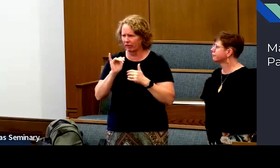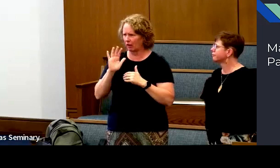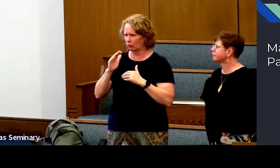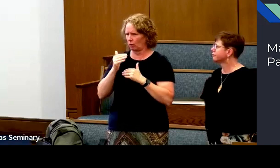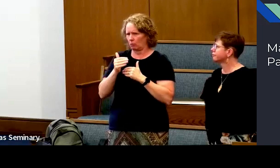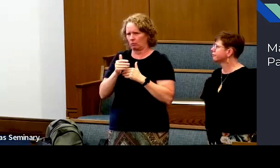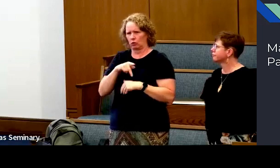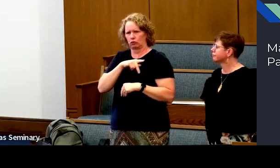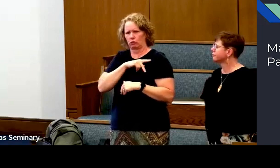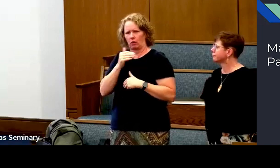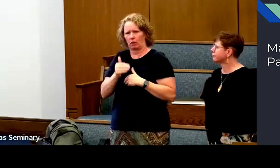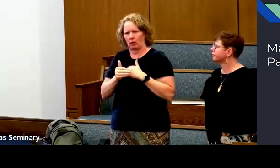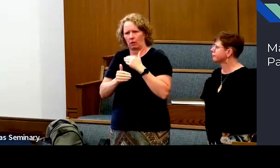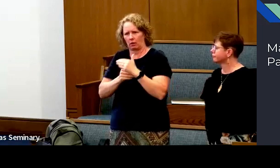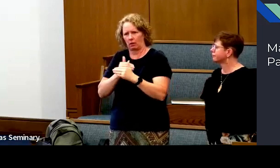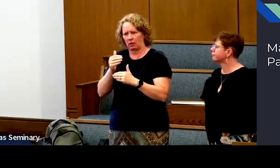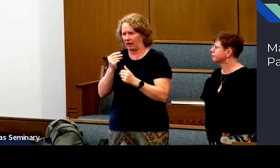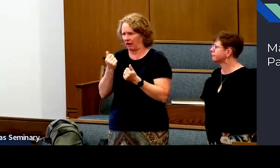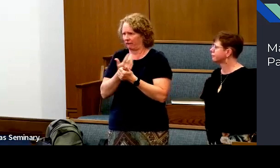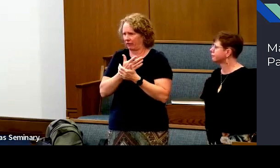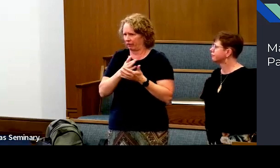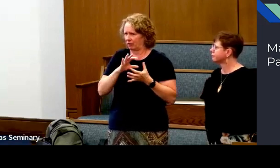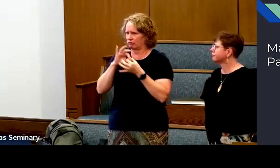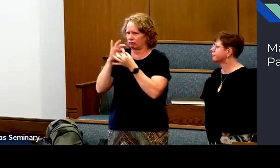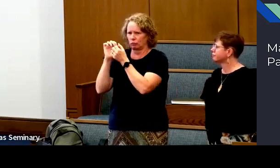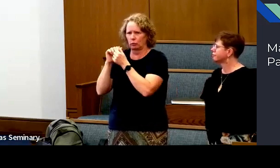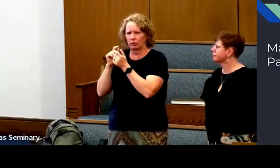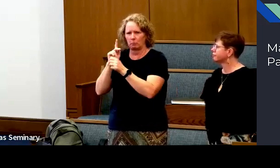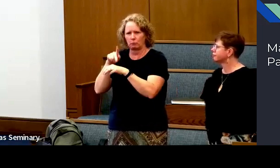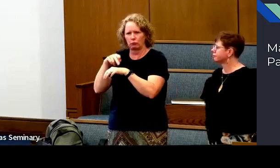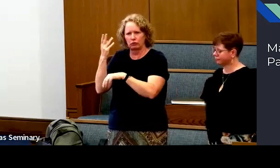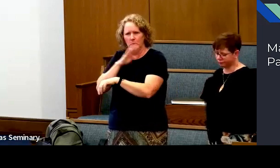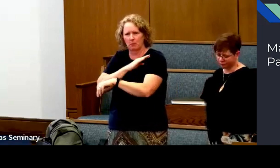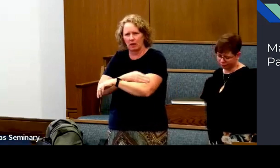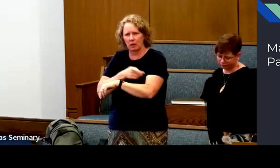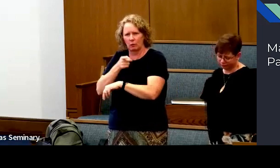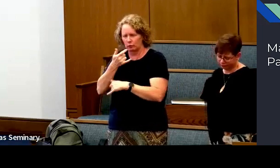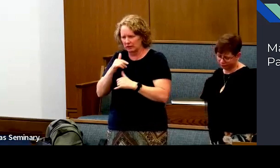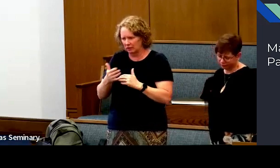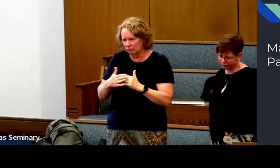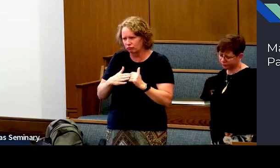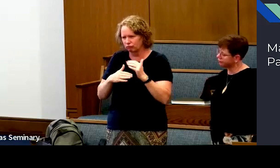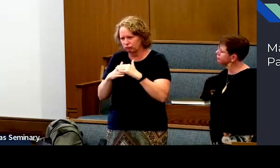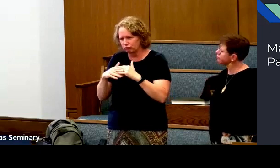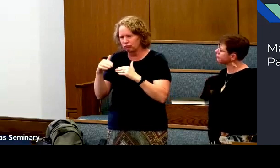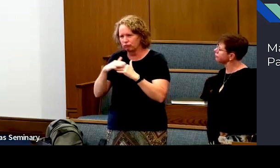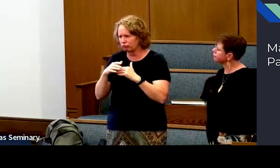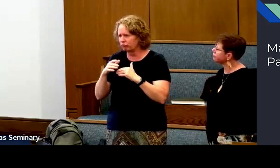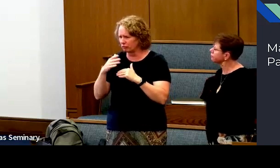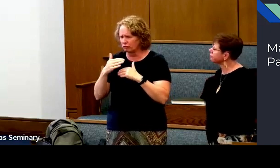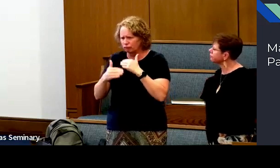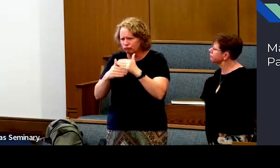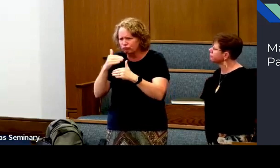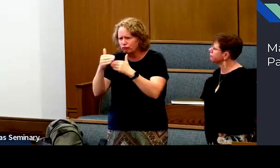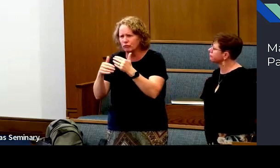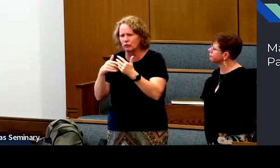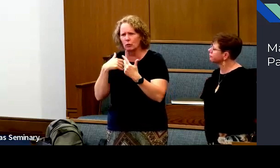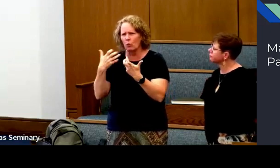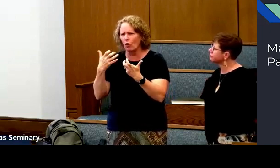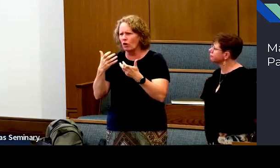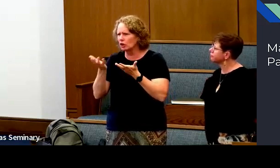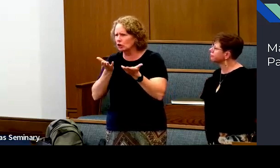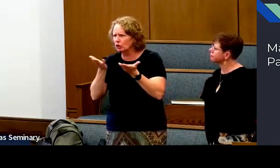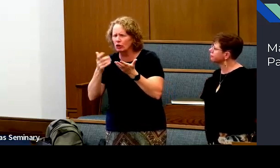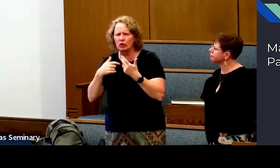want to do it, but I don't know what to do. Take personal steps. And everything is related with priesthood power. Take these